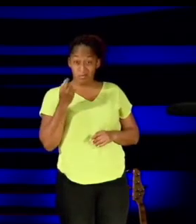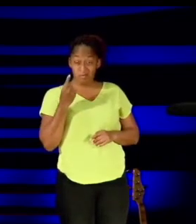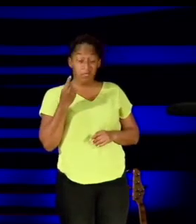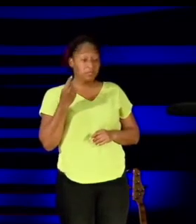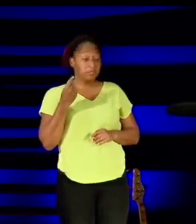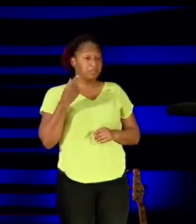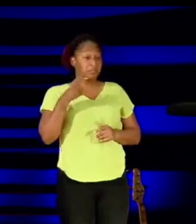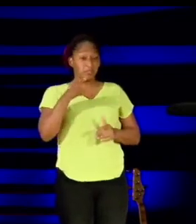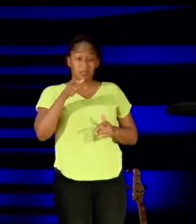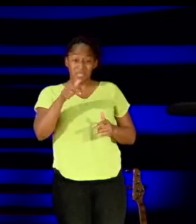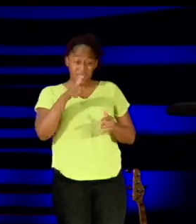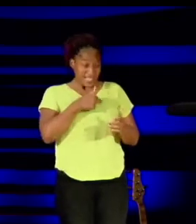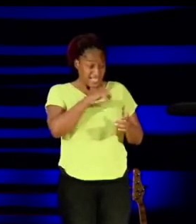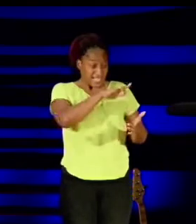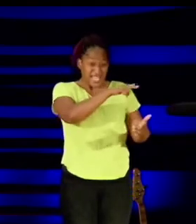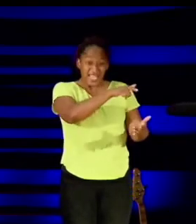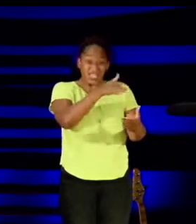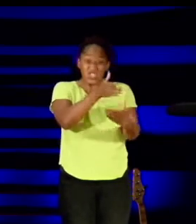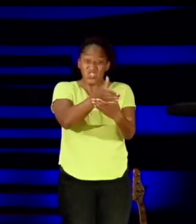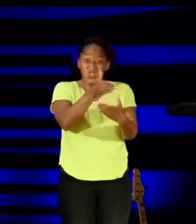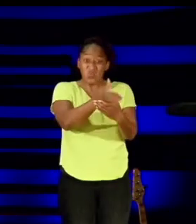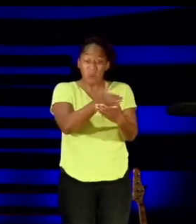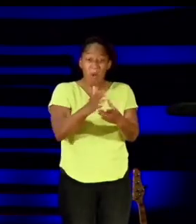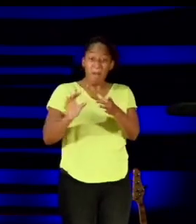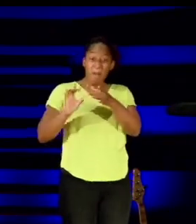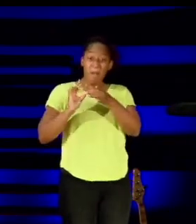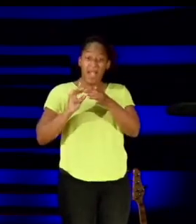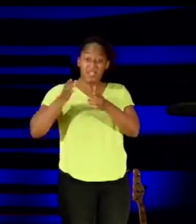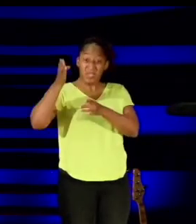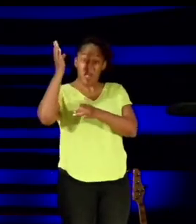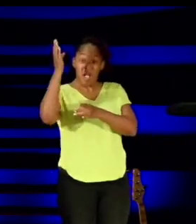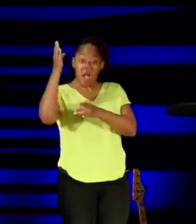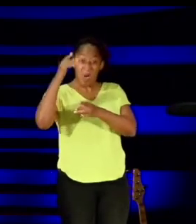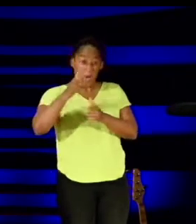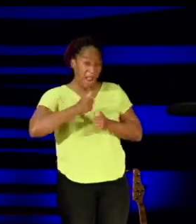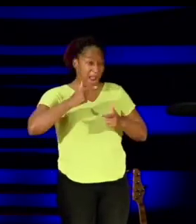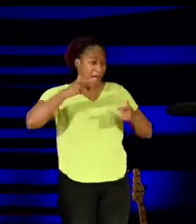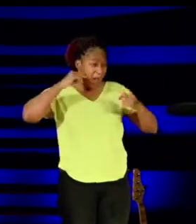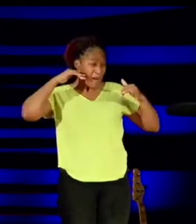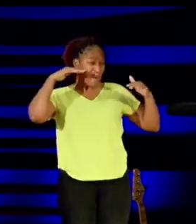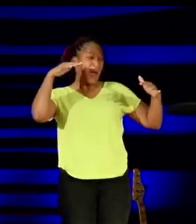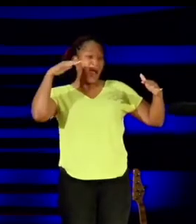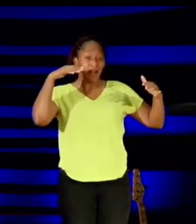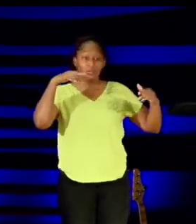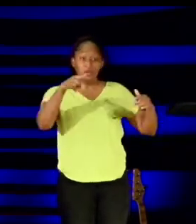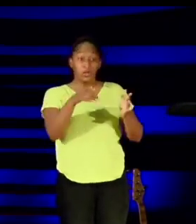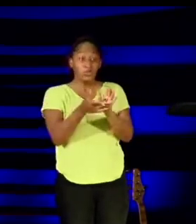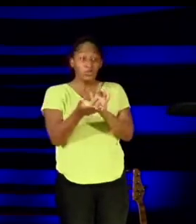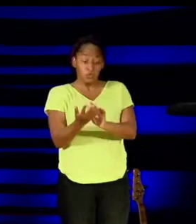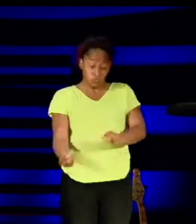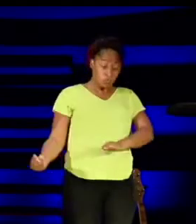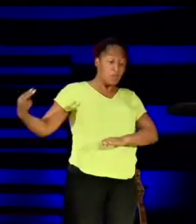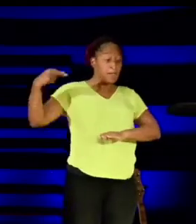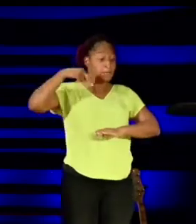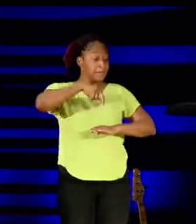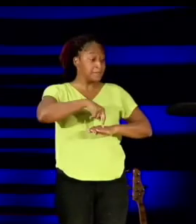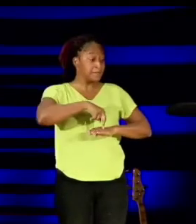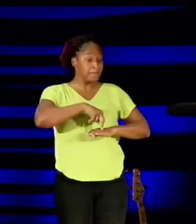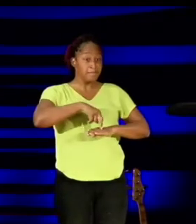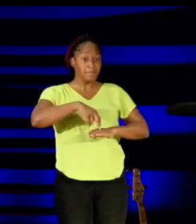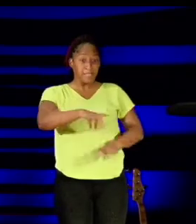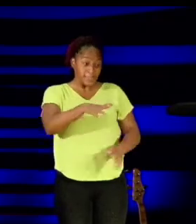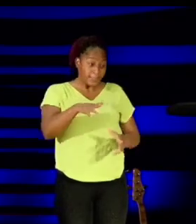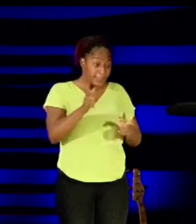spirit interrupts the service with a loud outburst, but Jesus rises up, takes authority, and casts this